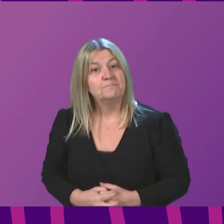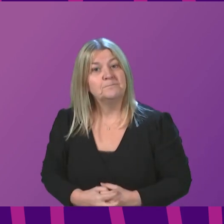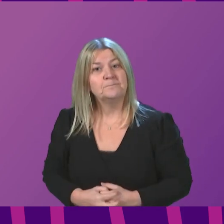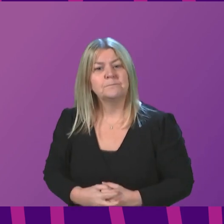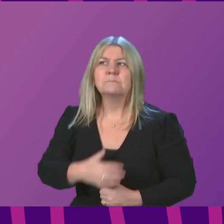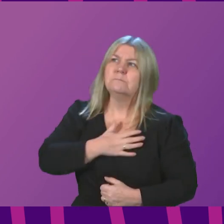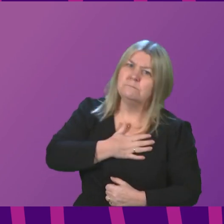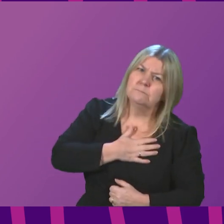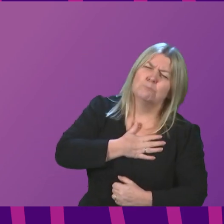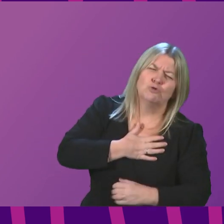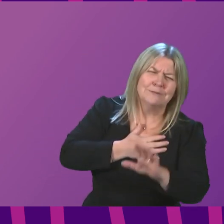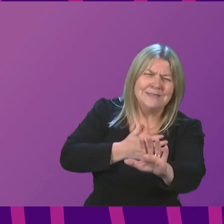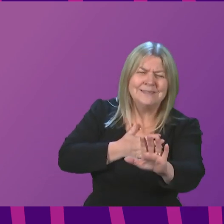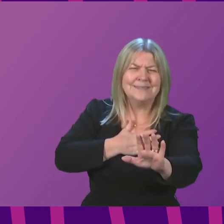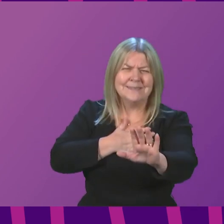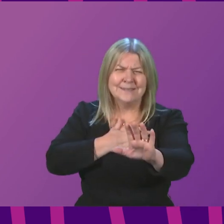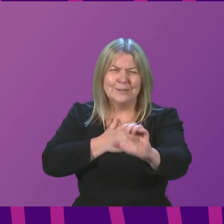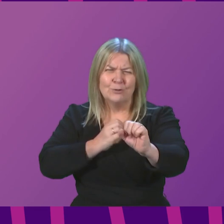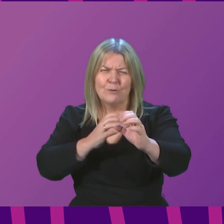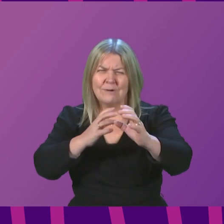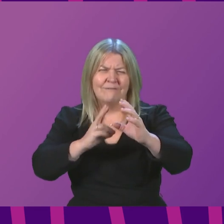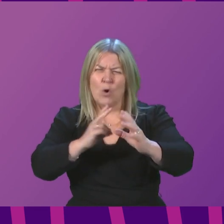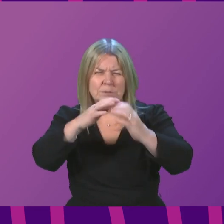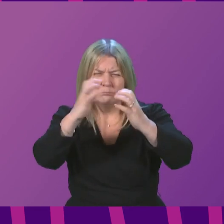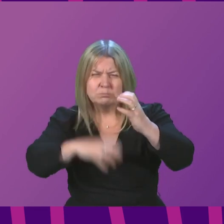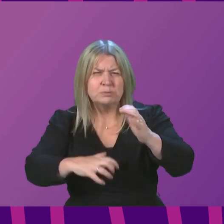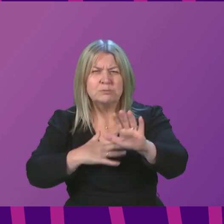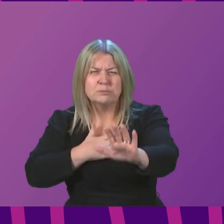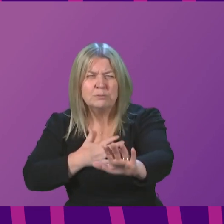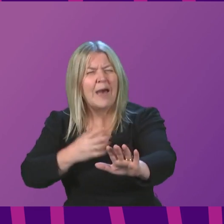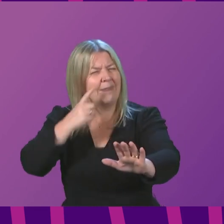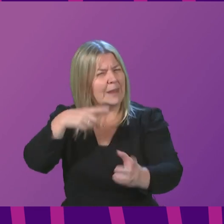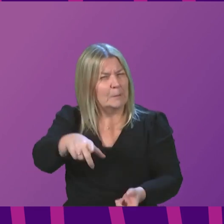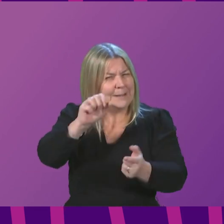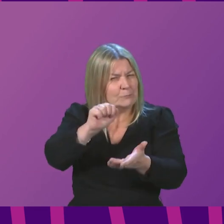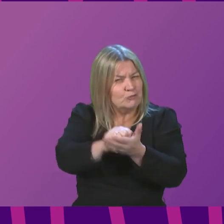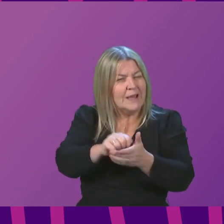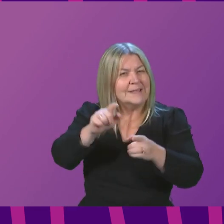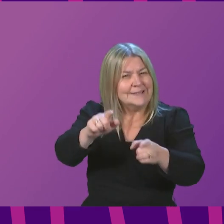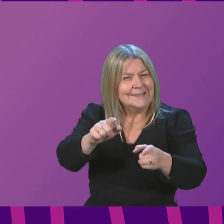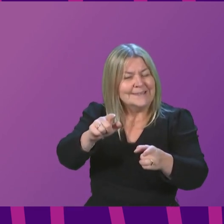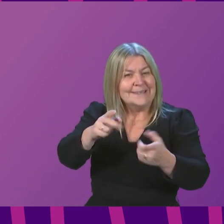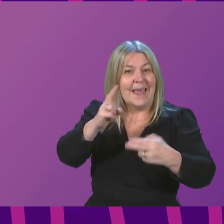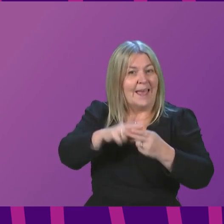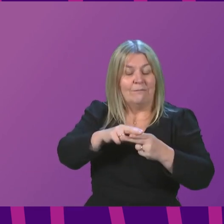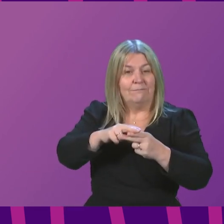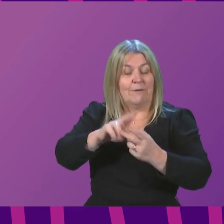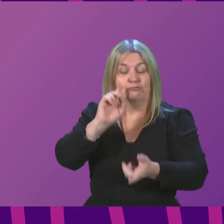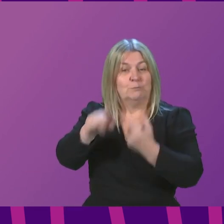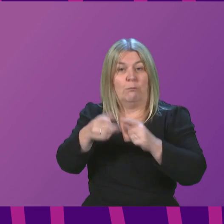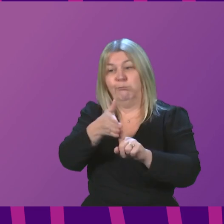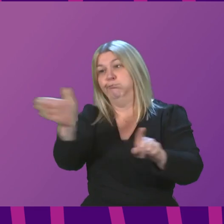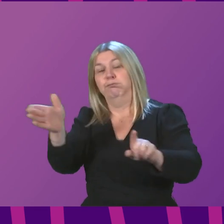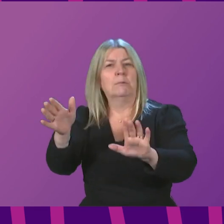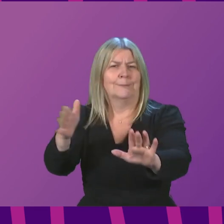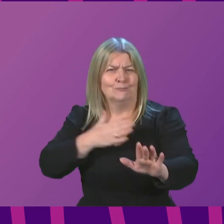to Willi Rennie. His line broke up a little bit in the middle of that question. I think I got the gist of it, but if I appear to be answering a question he did not ask me, that